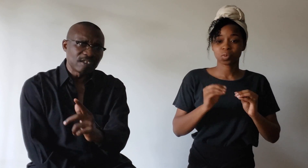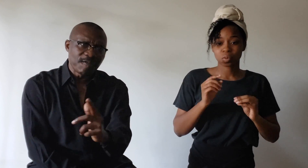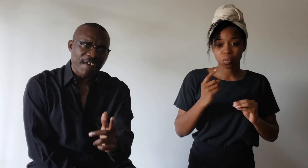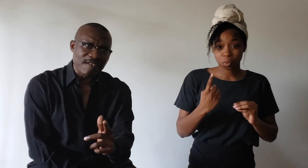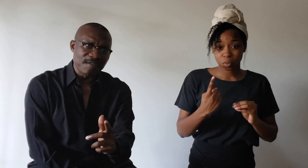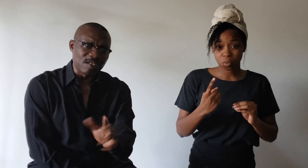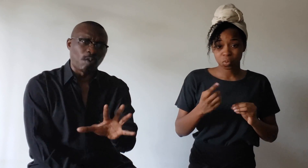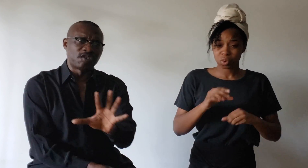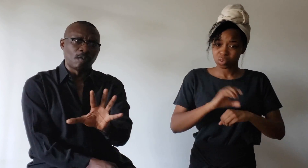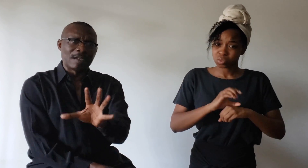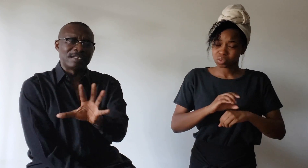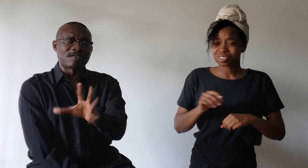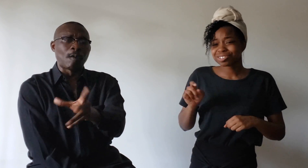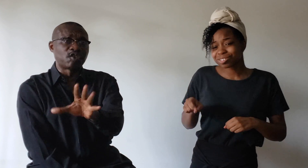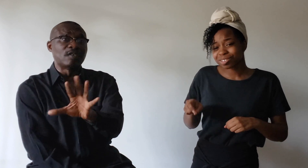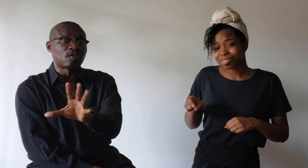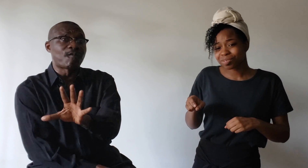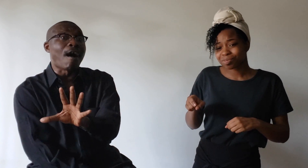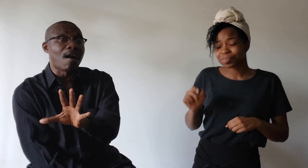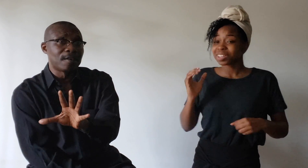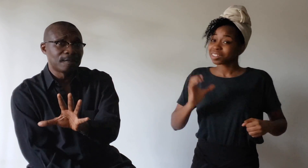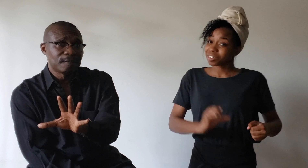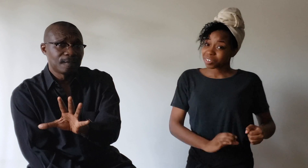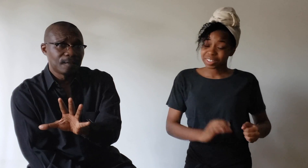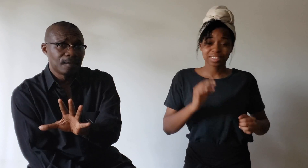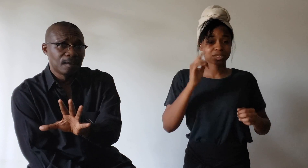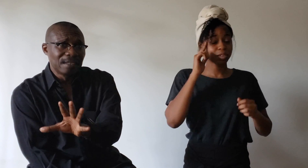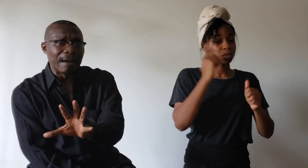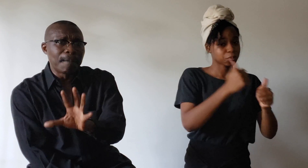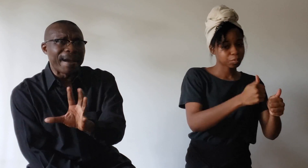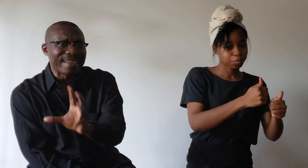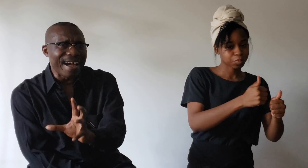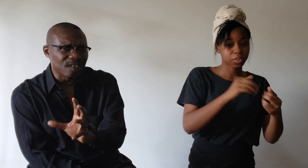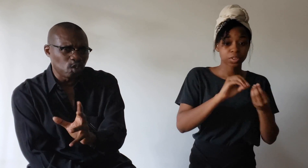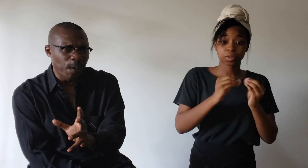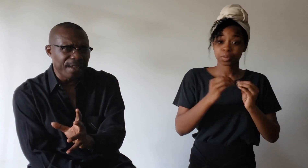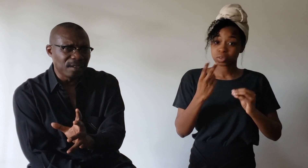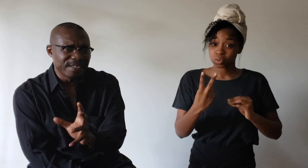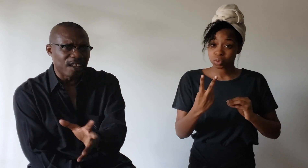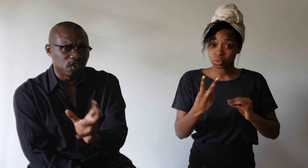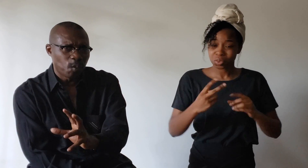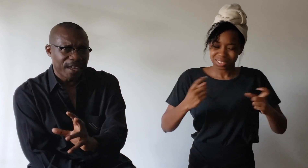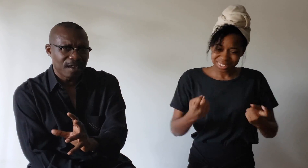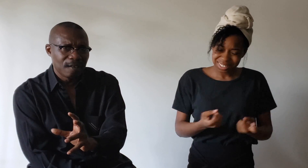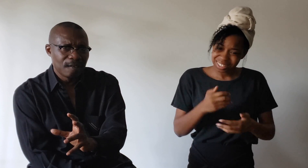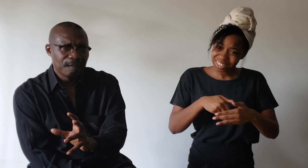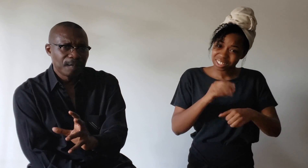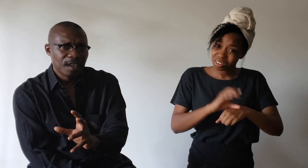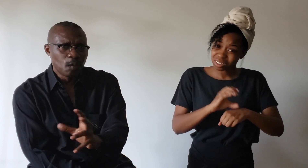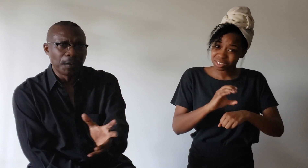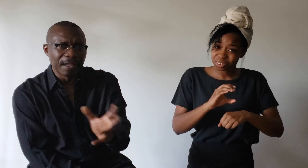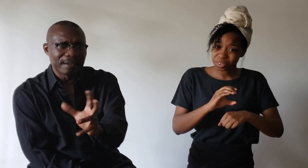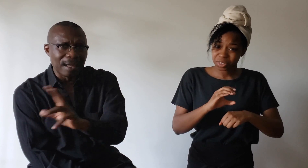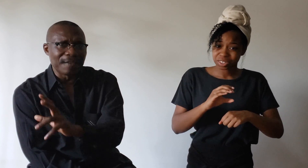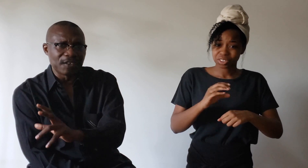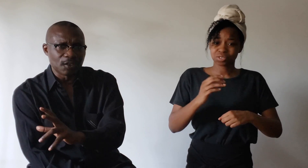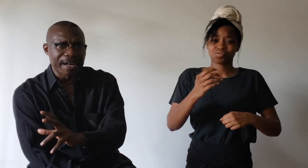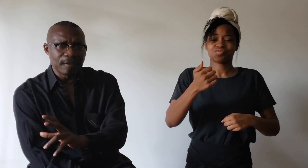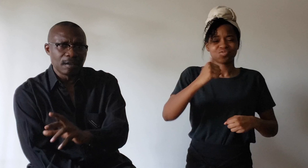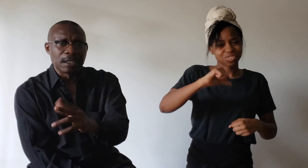faith. That's what we've seen so far. Now, by God's will, next week, we will look at all of this, alright? You